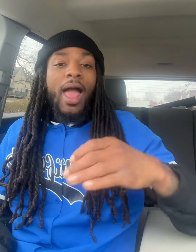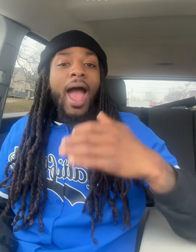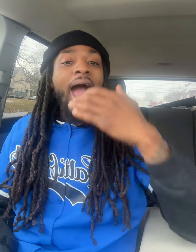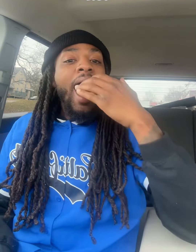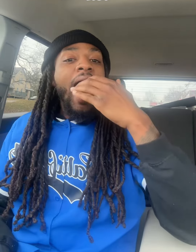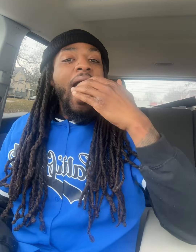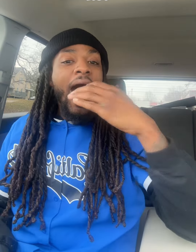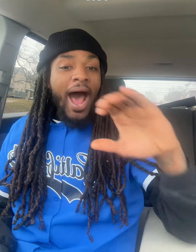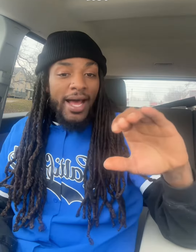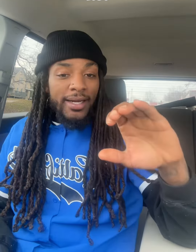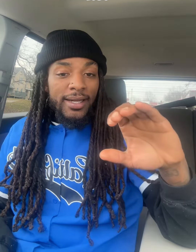Hot